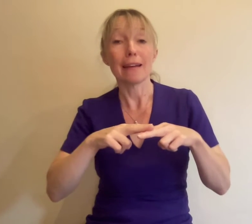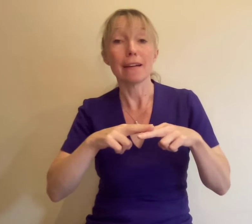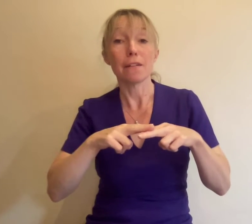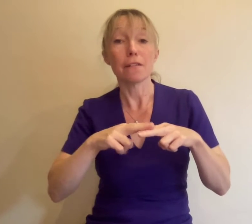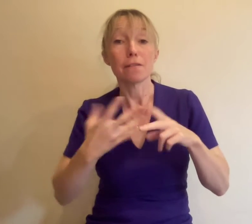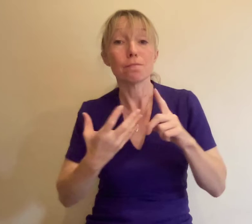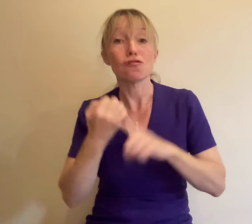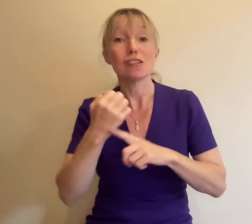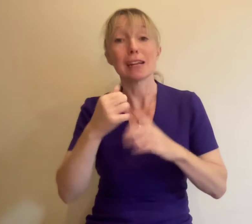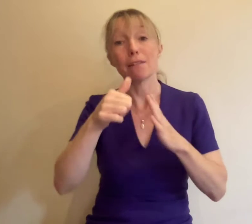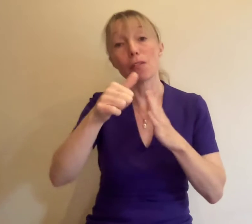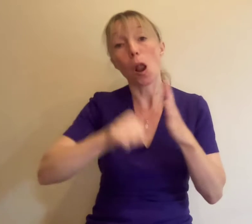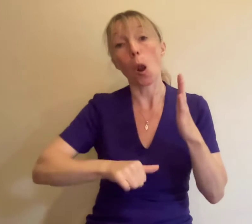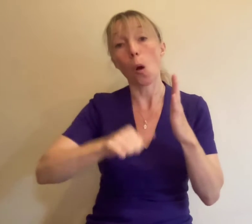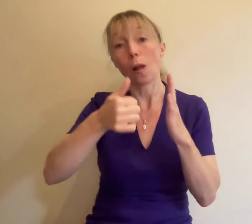Friday the 18th of November 2022